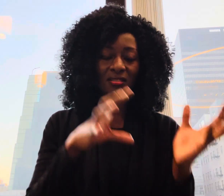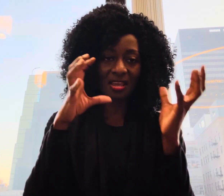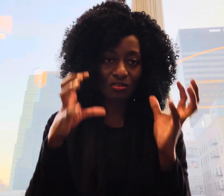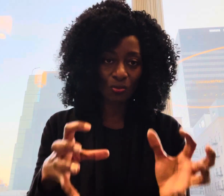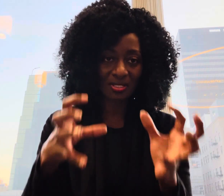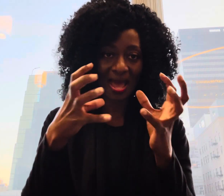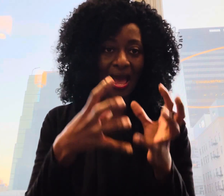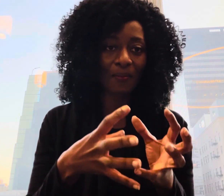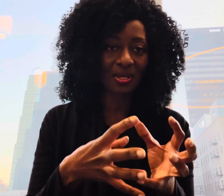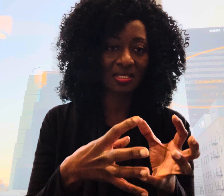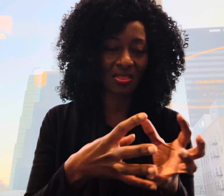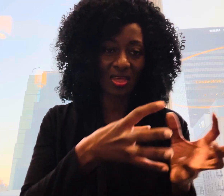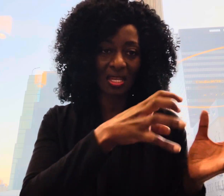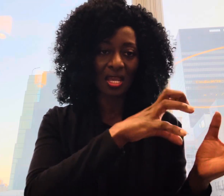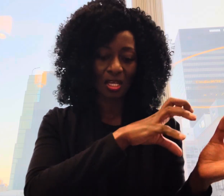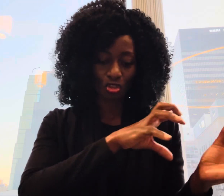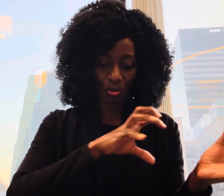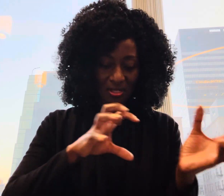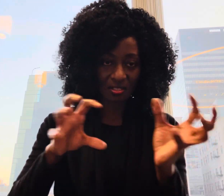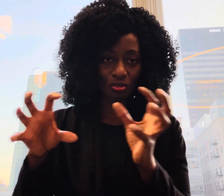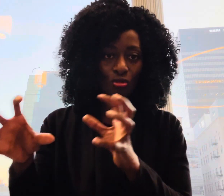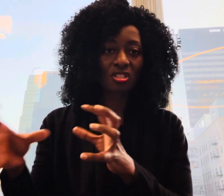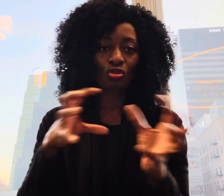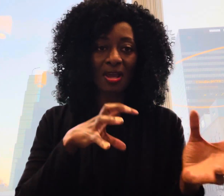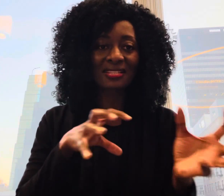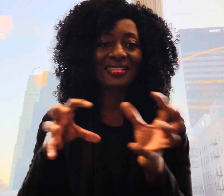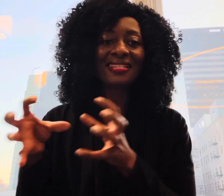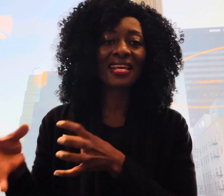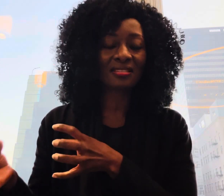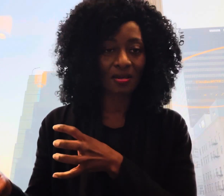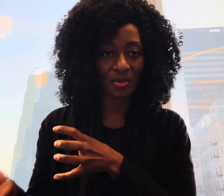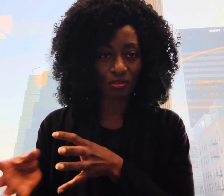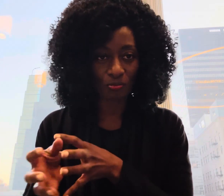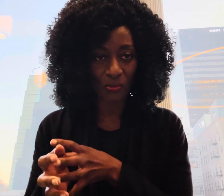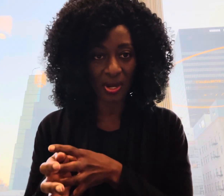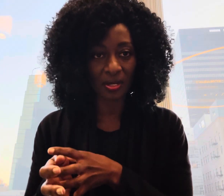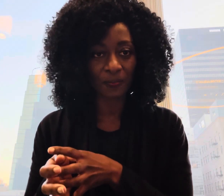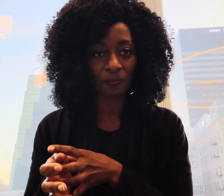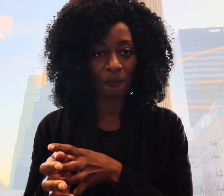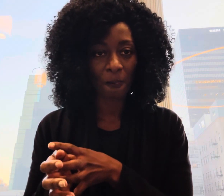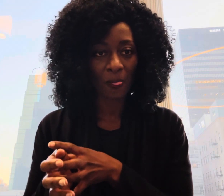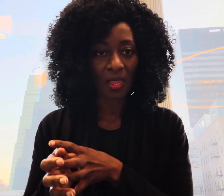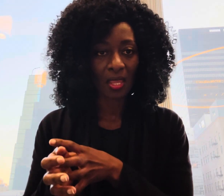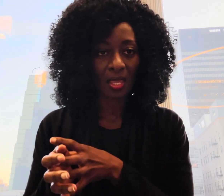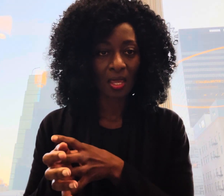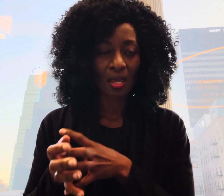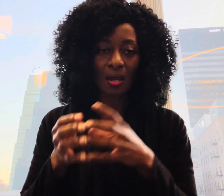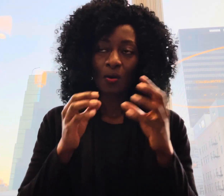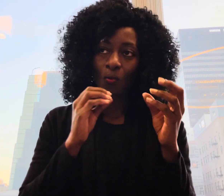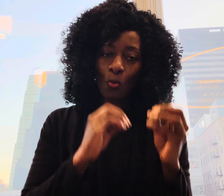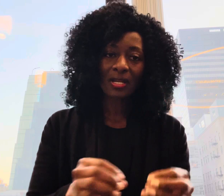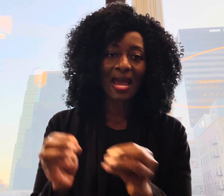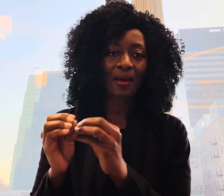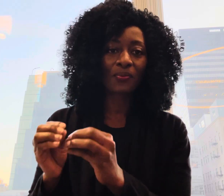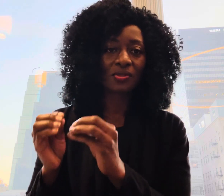take those habits and then translate them into prayer what happens